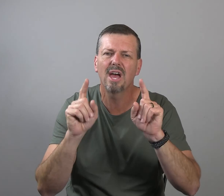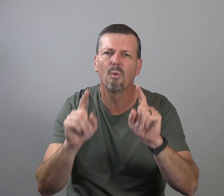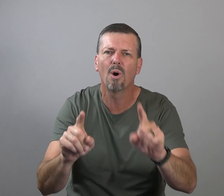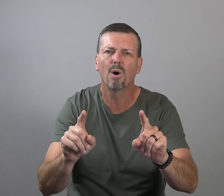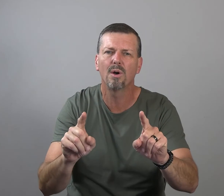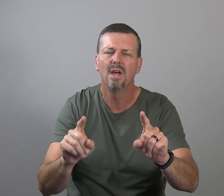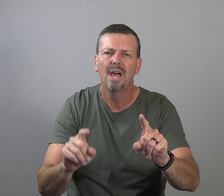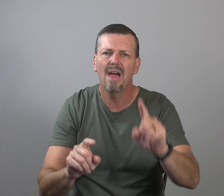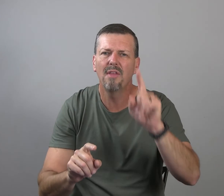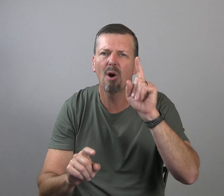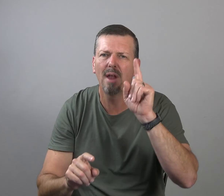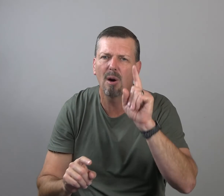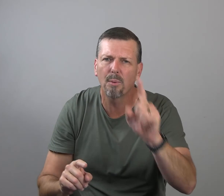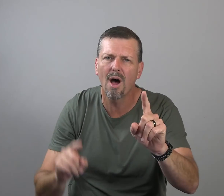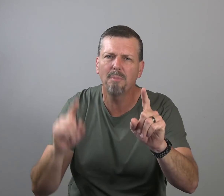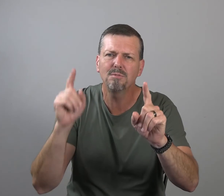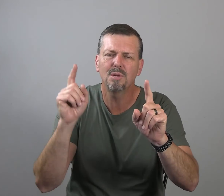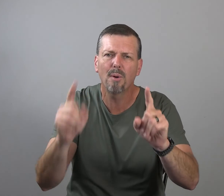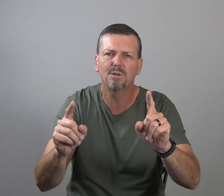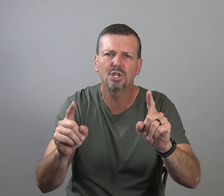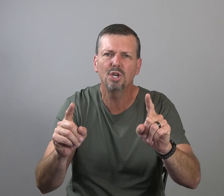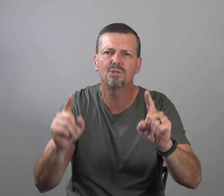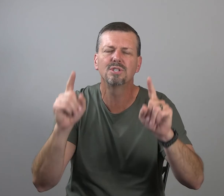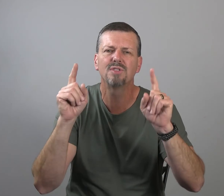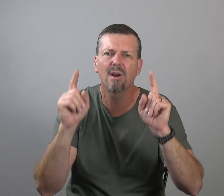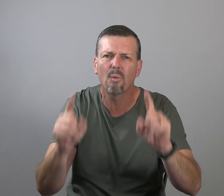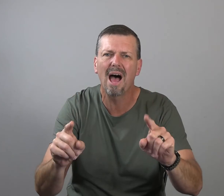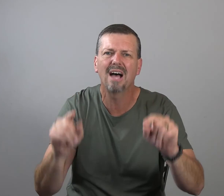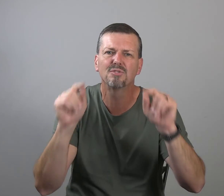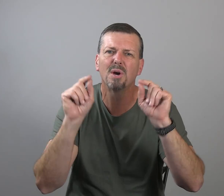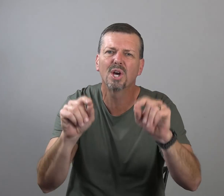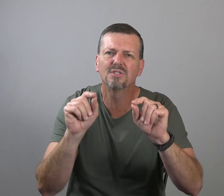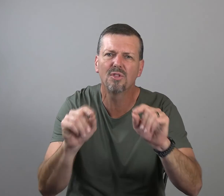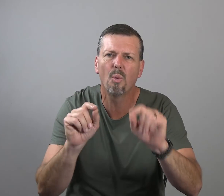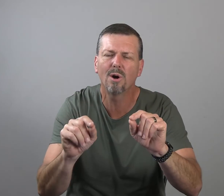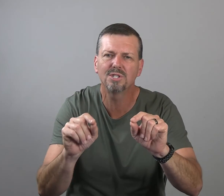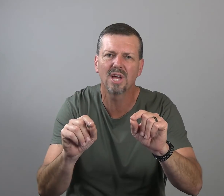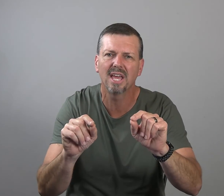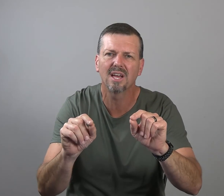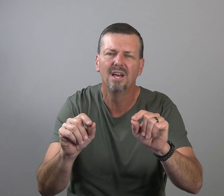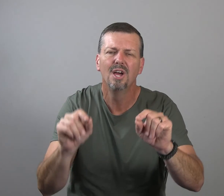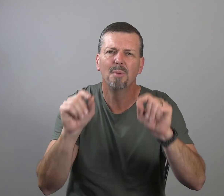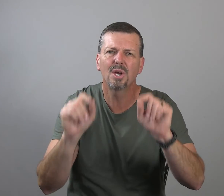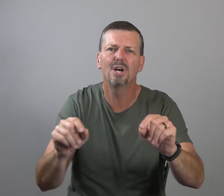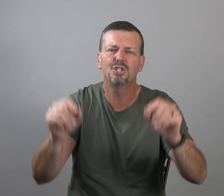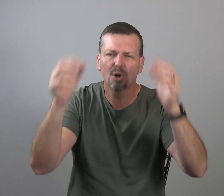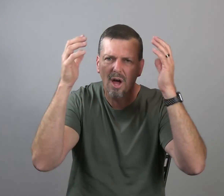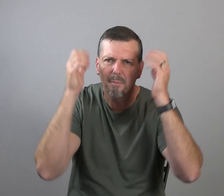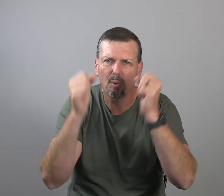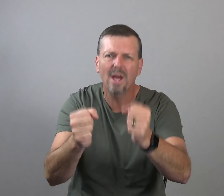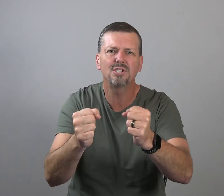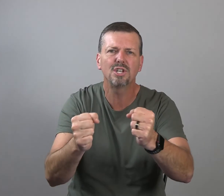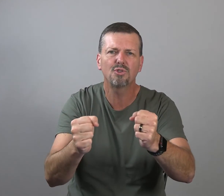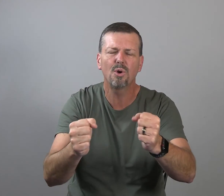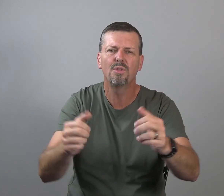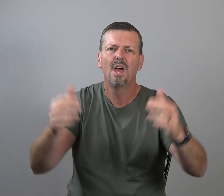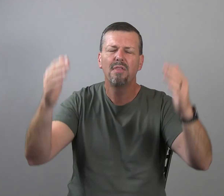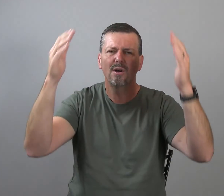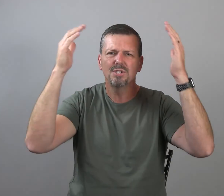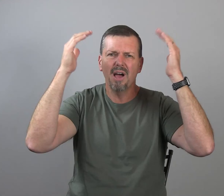that word. And there are now problems and persecutions that arise because of the word's sake, because you're embracing truth. There is